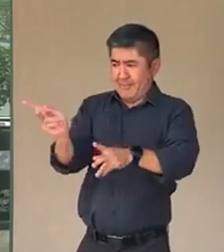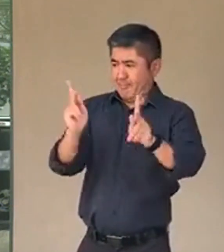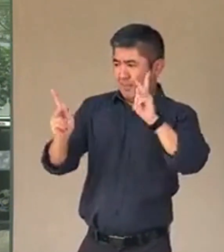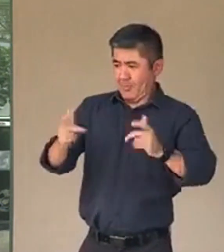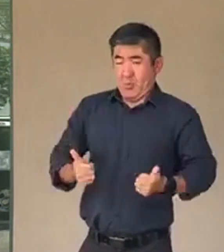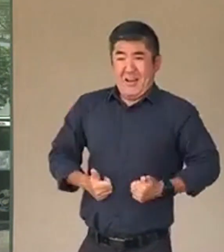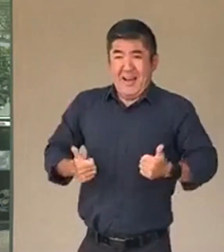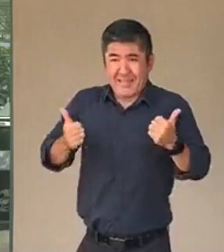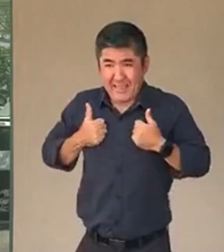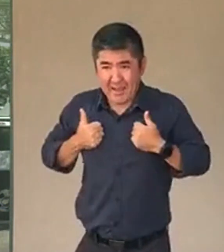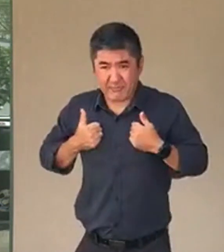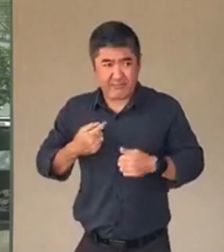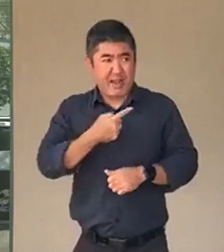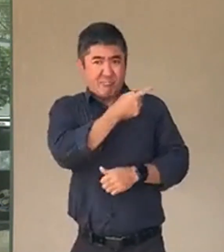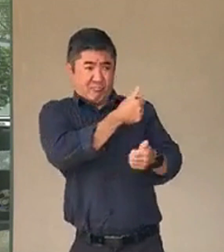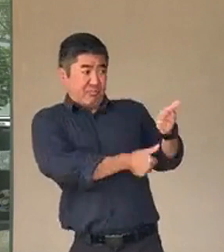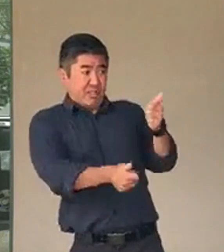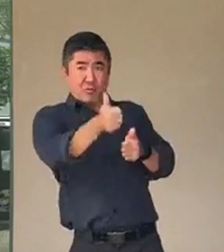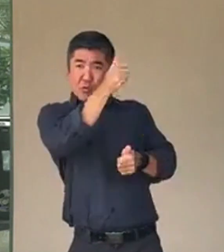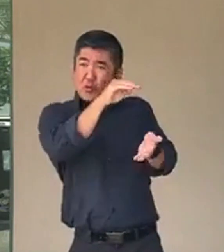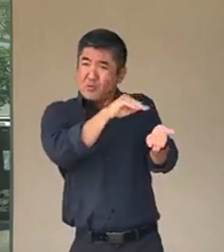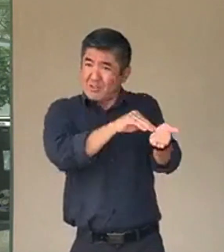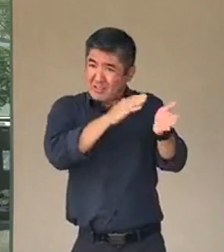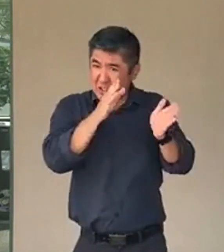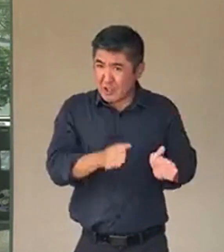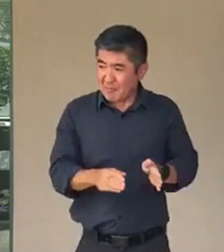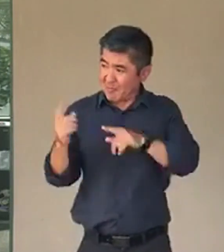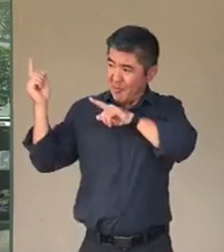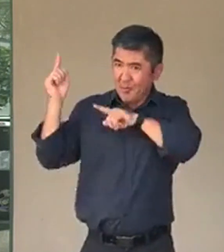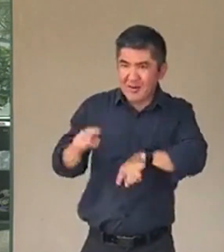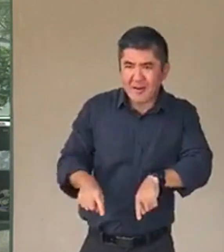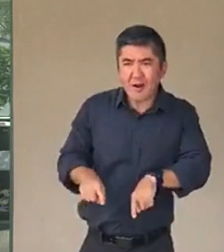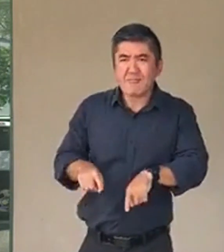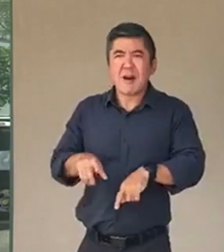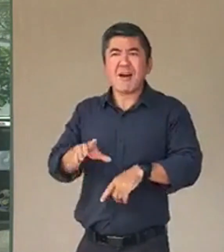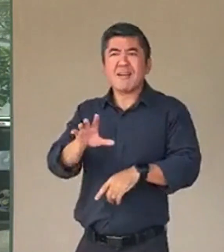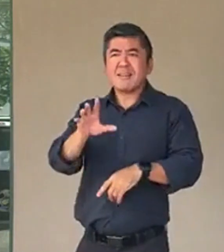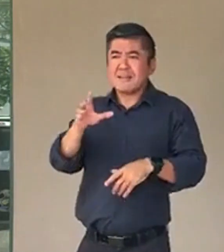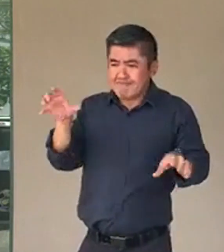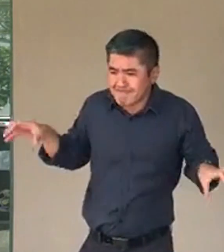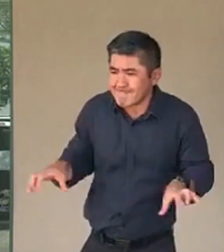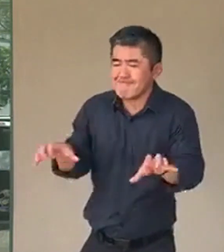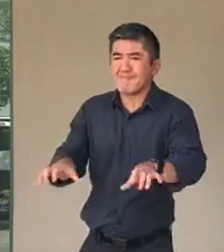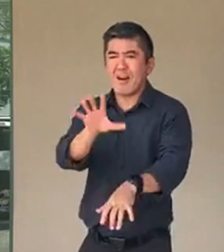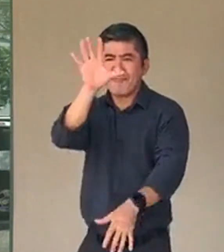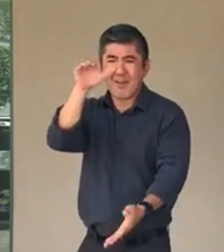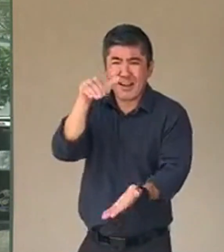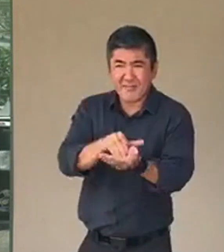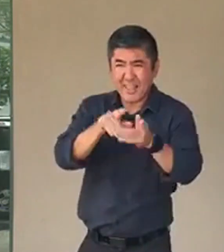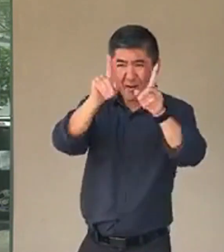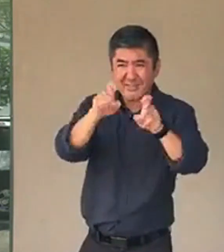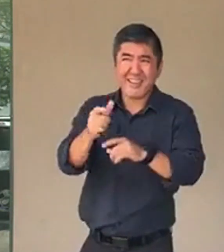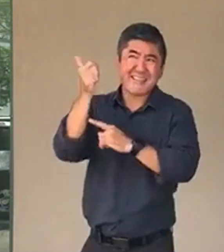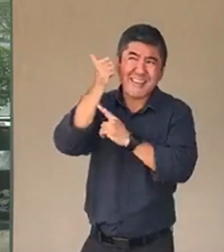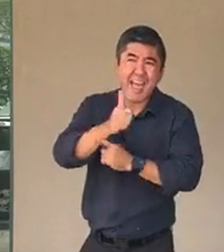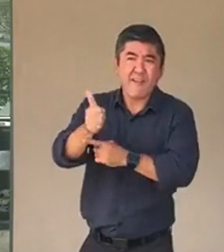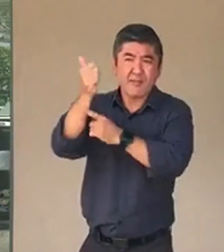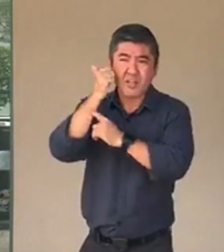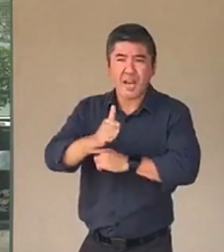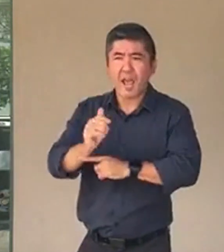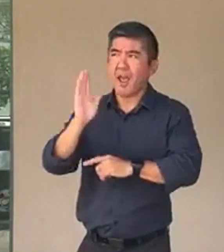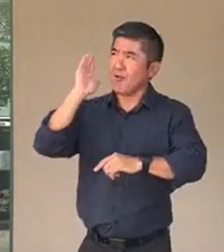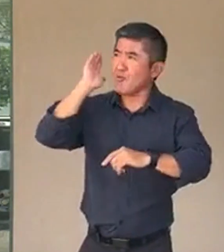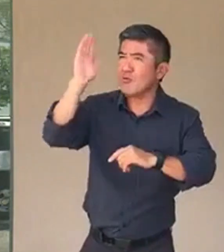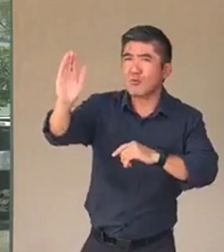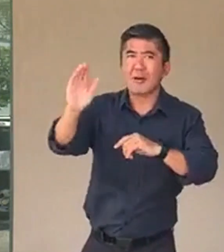What Surgeon General has brought us for these next two weeks, 5,000 tests a day. We'll be advertising that very vibrantly through